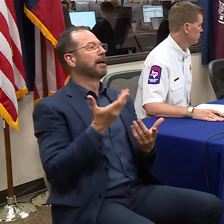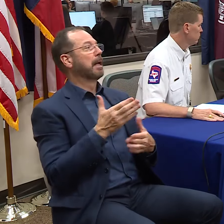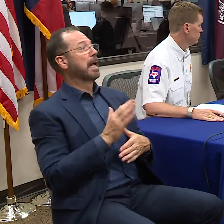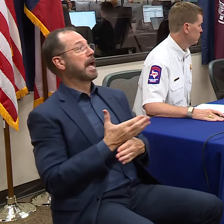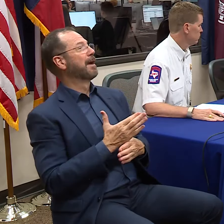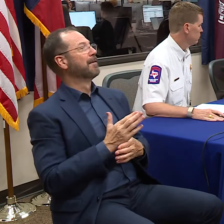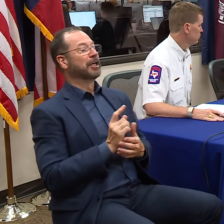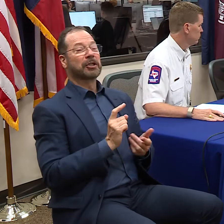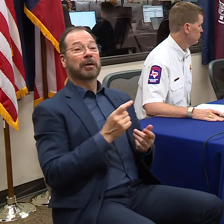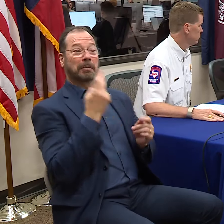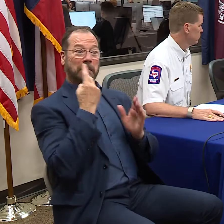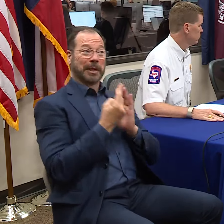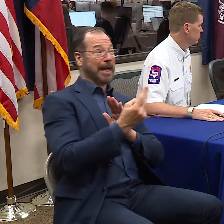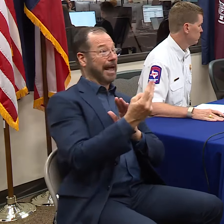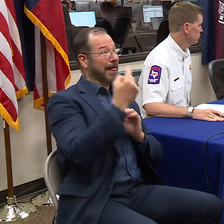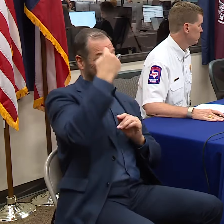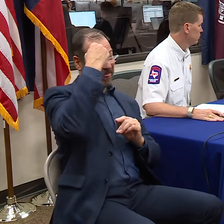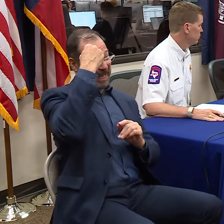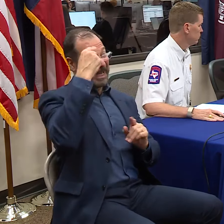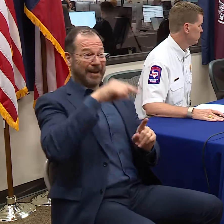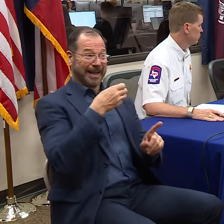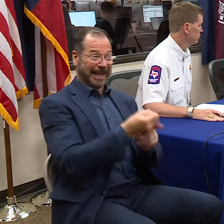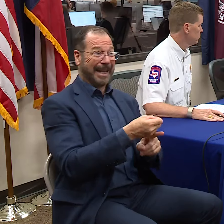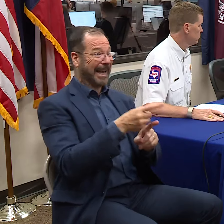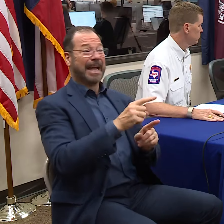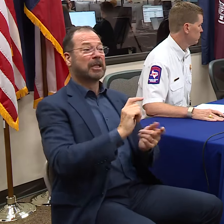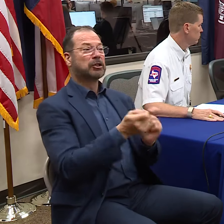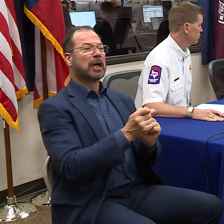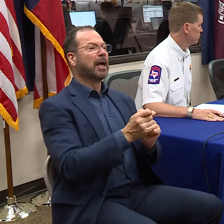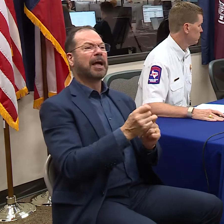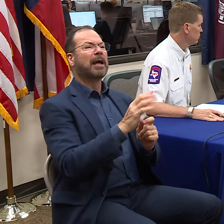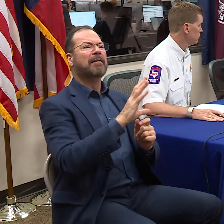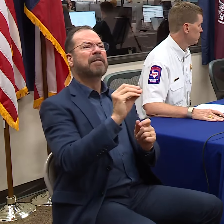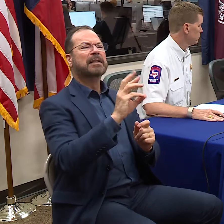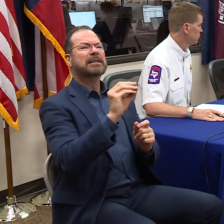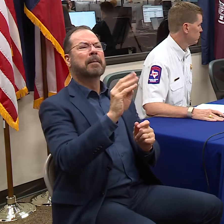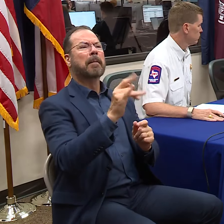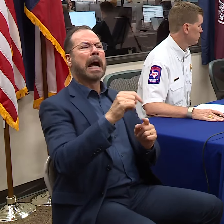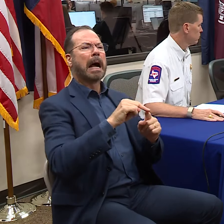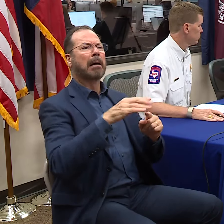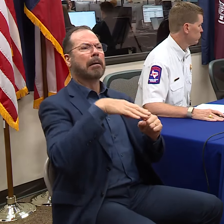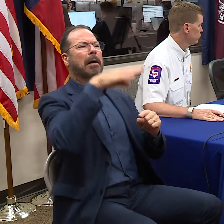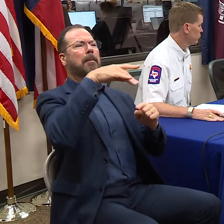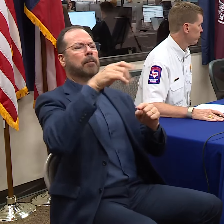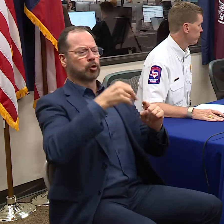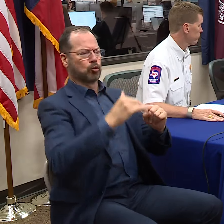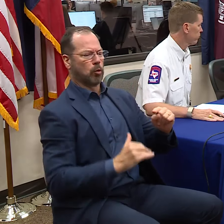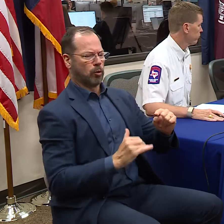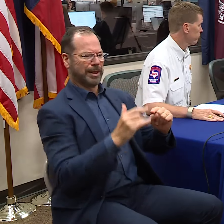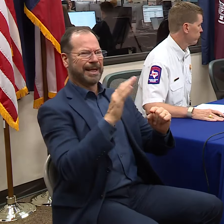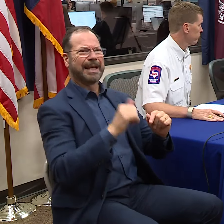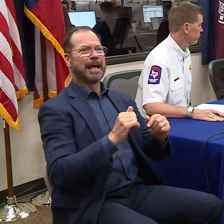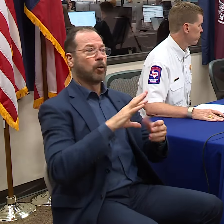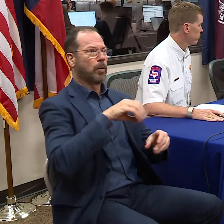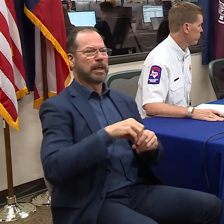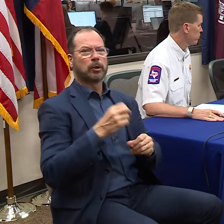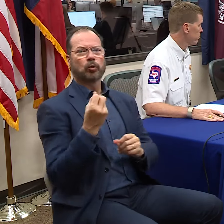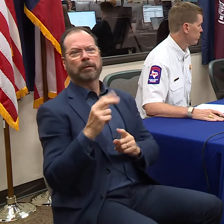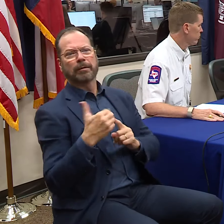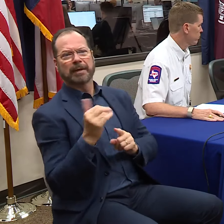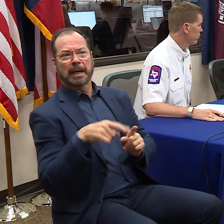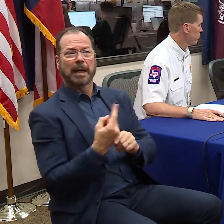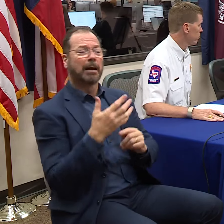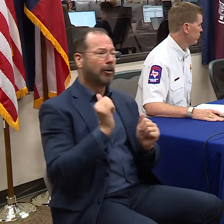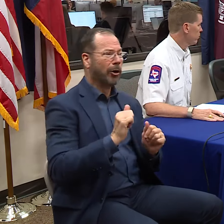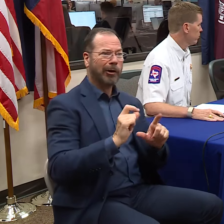change of where they predict a storm to fall and where it falls can be 50 to 60 miles in the last 12 to 15 hours. So we